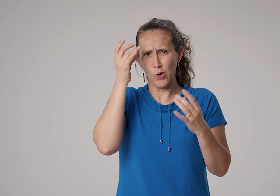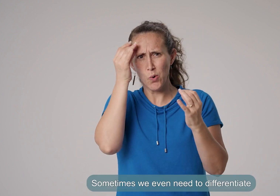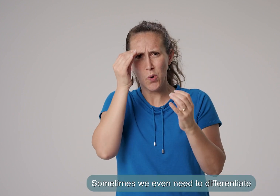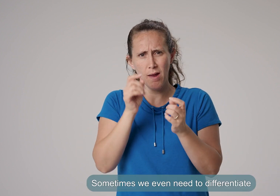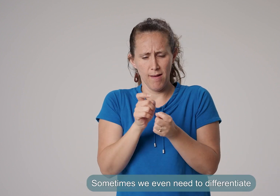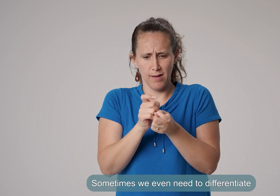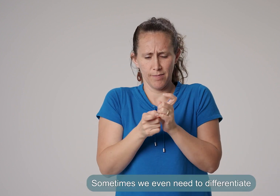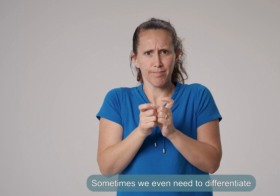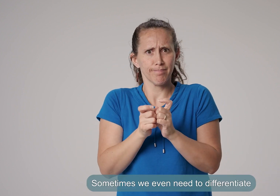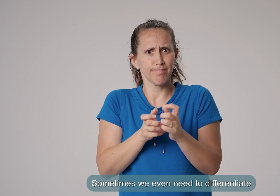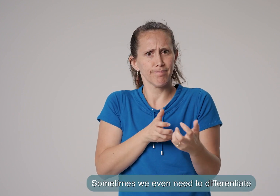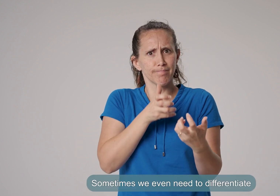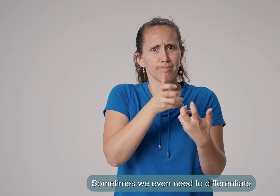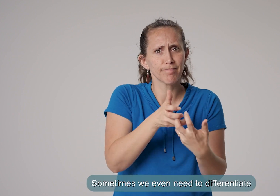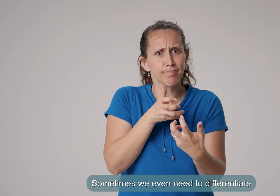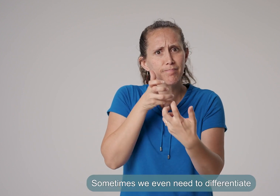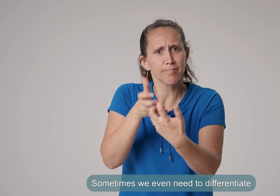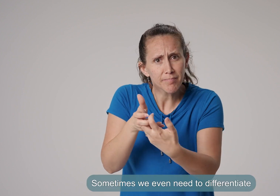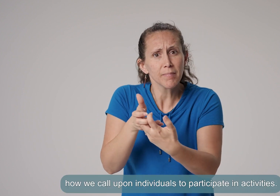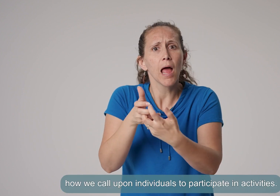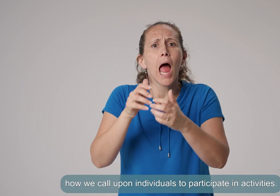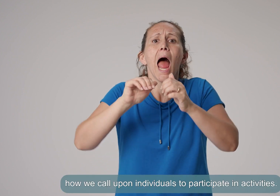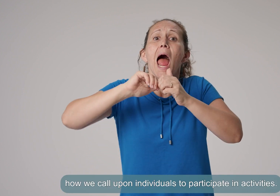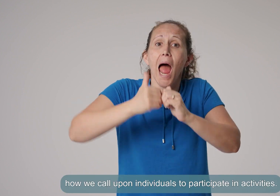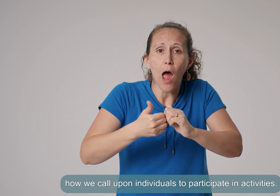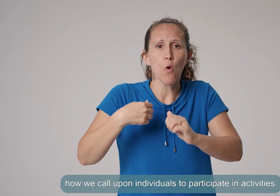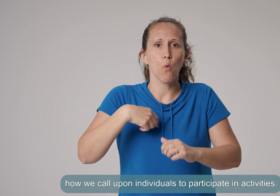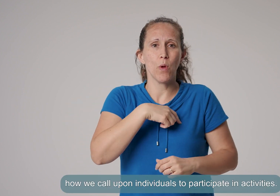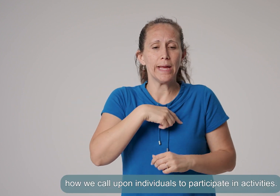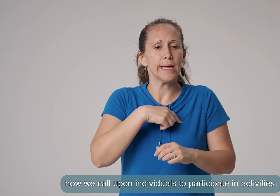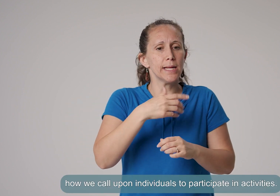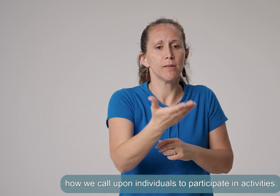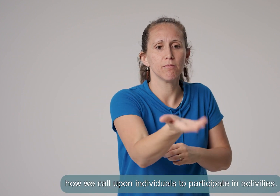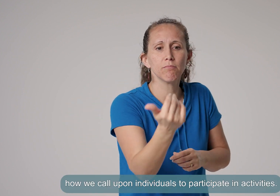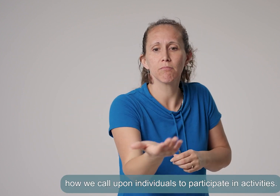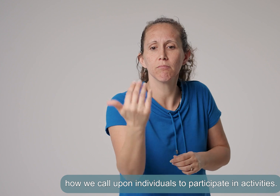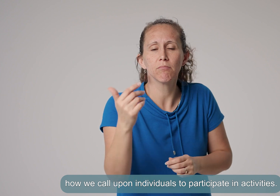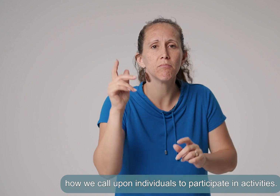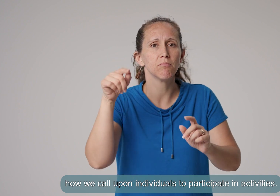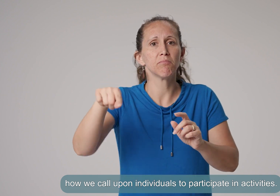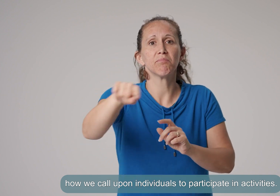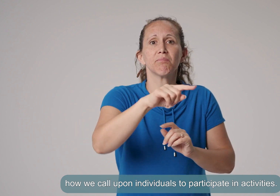Sometimes, we even need to differentiate how we call upon individuals to participate in activities.